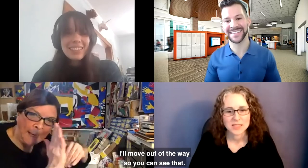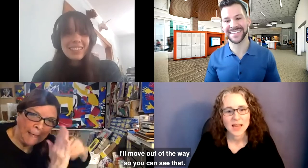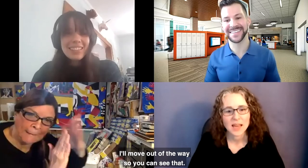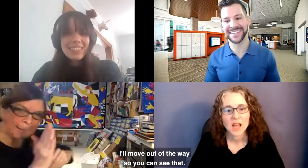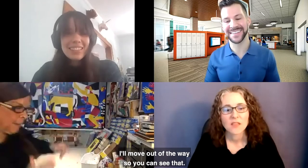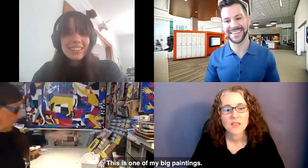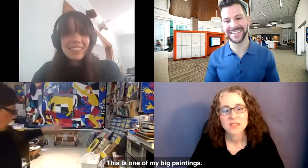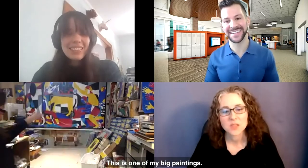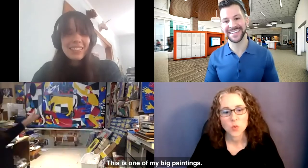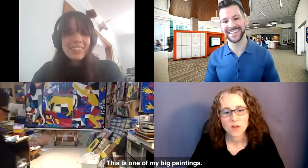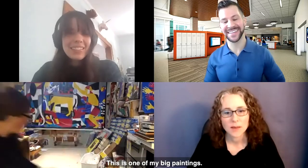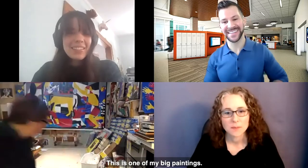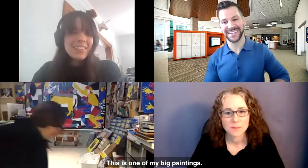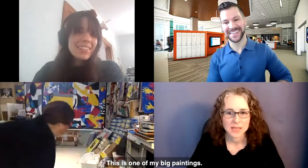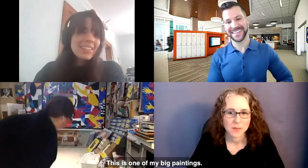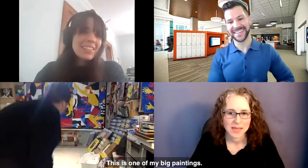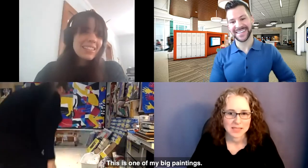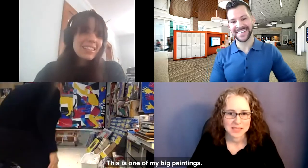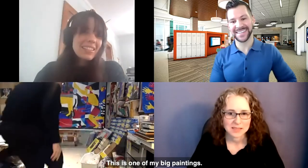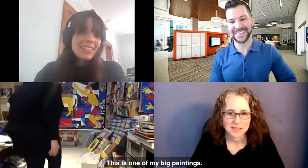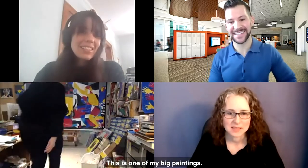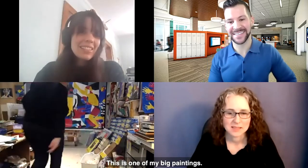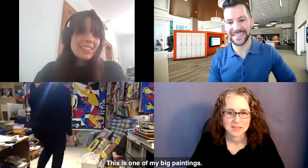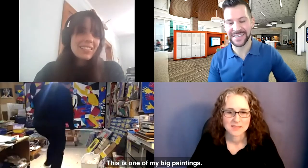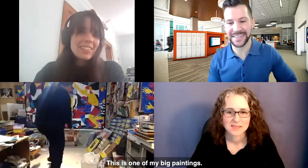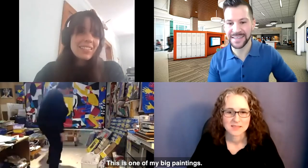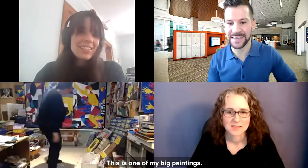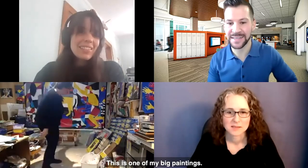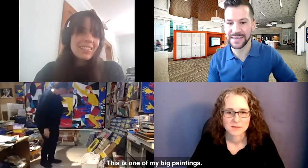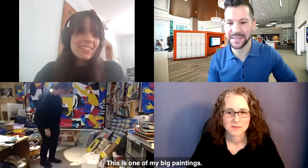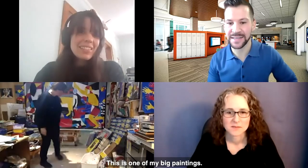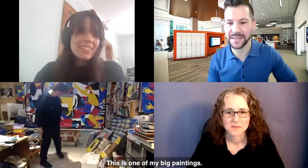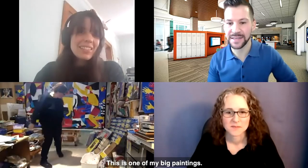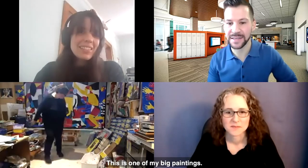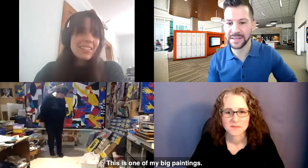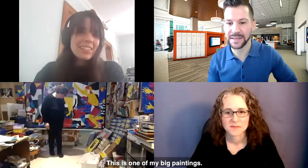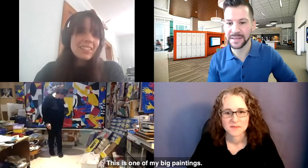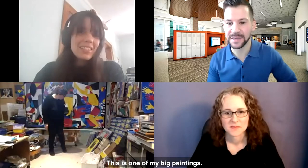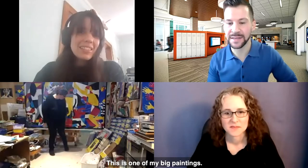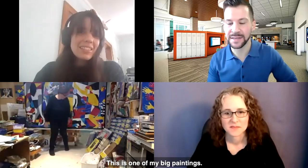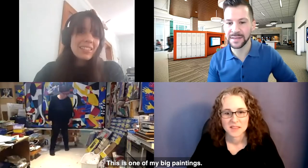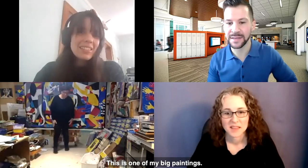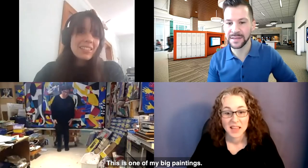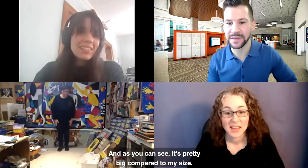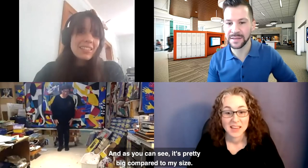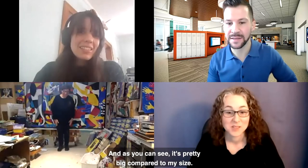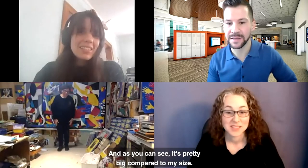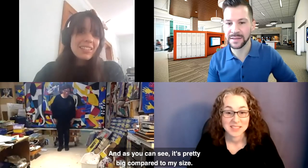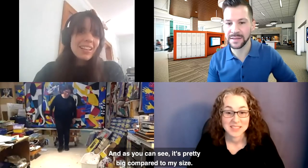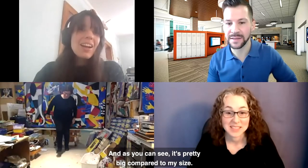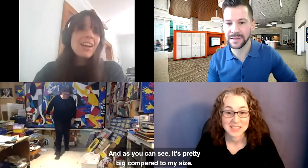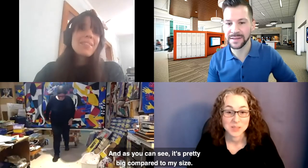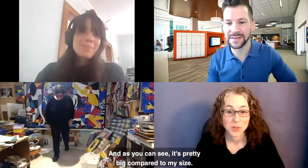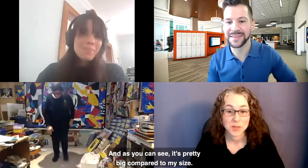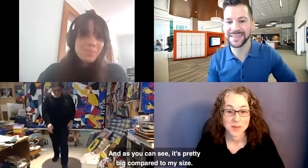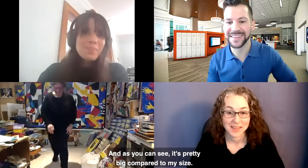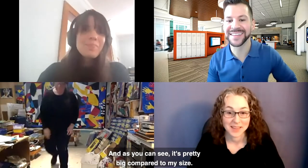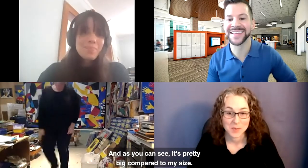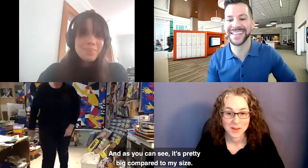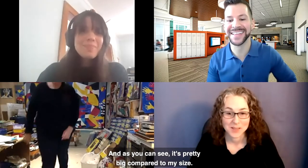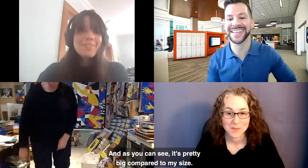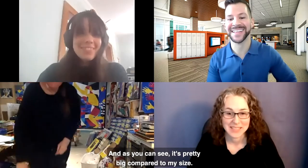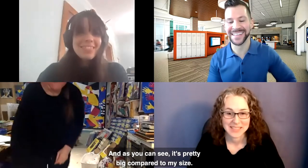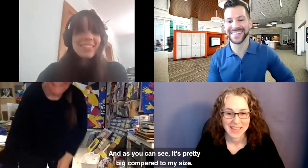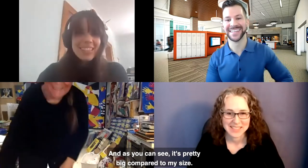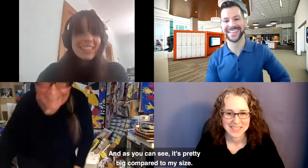you can see that. This is one of my big paintings. Nancy stands next to artwork that is taller than her. And as you can see, it's pretty big